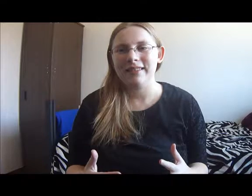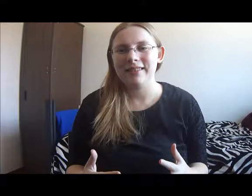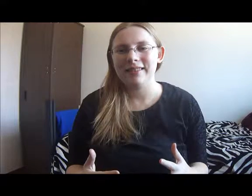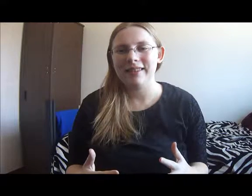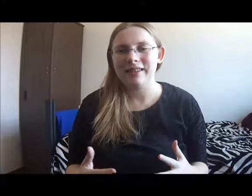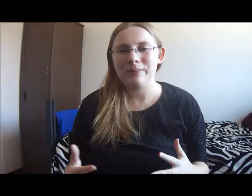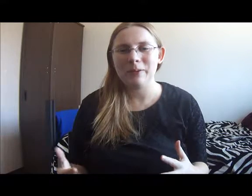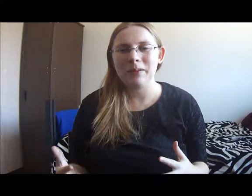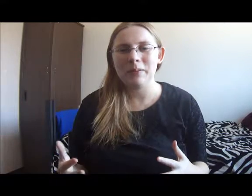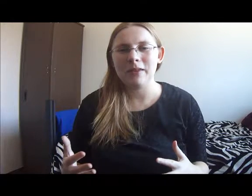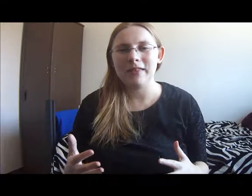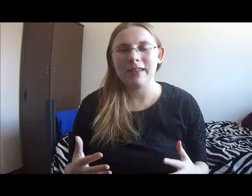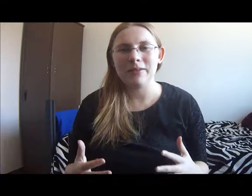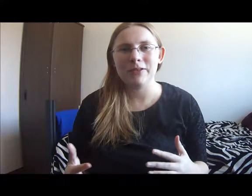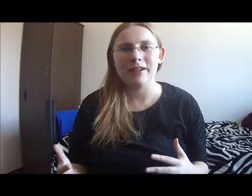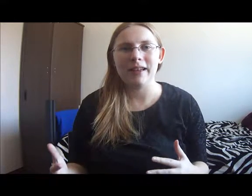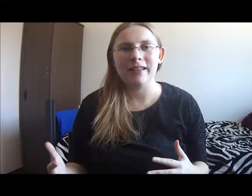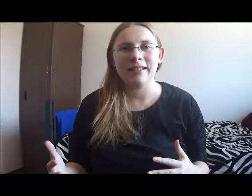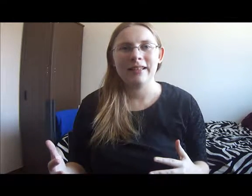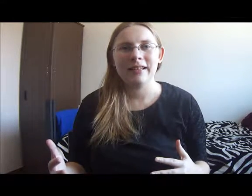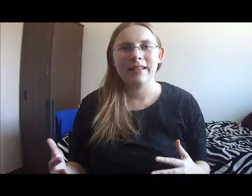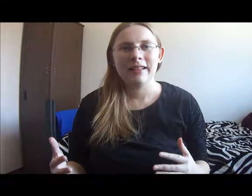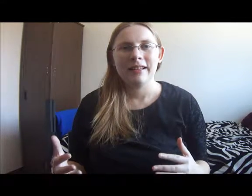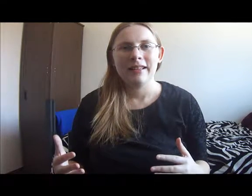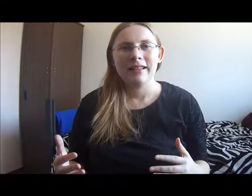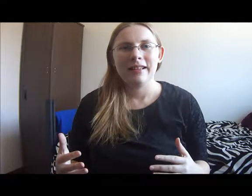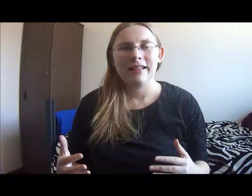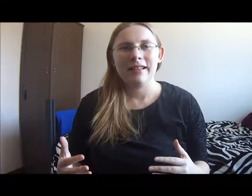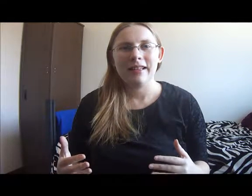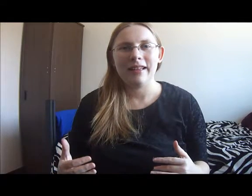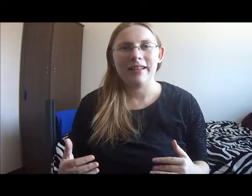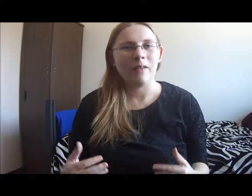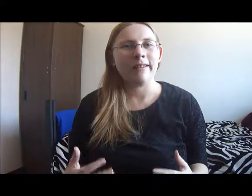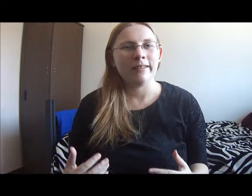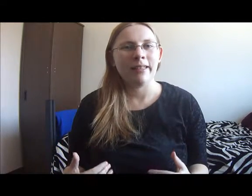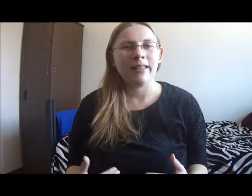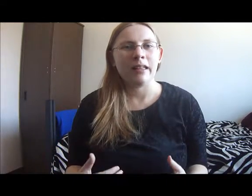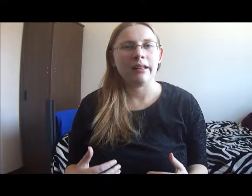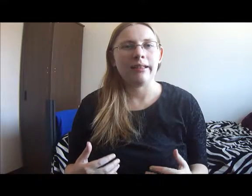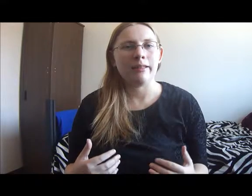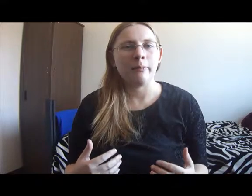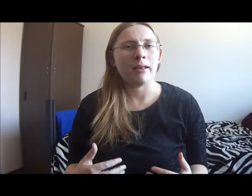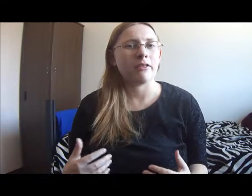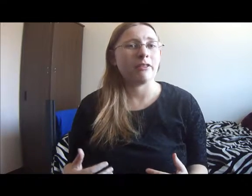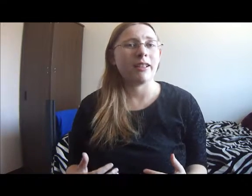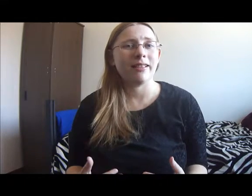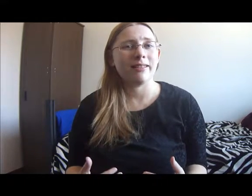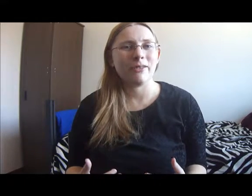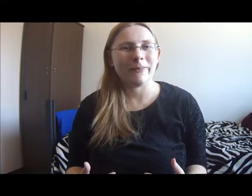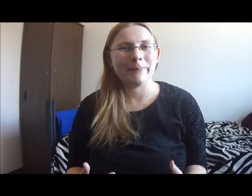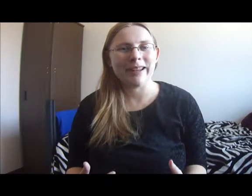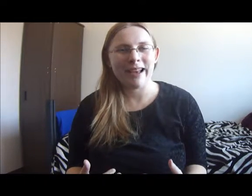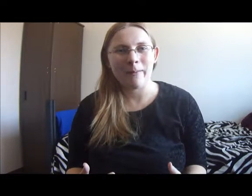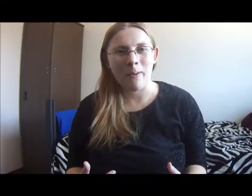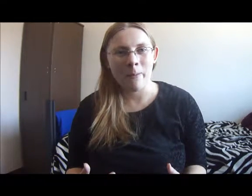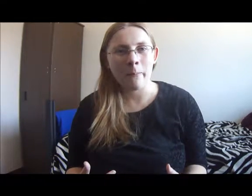This moment with the Infrae. And all he's thinking is Master Regulus told me to come home.